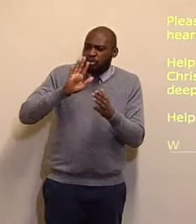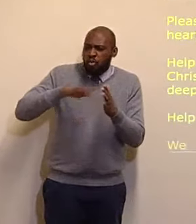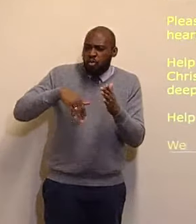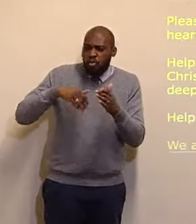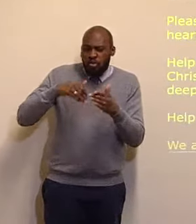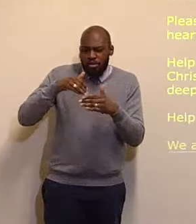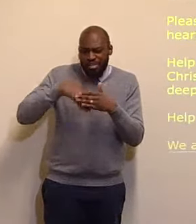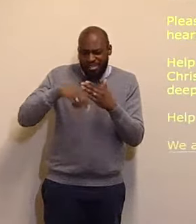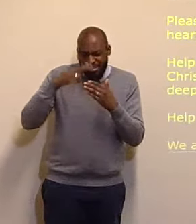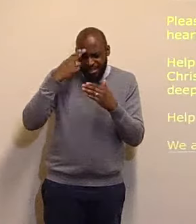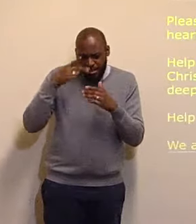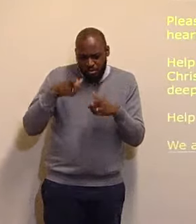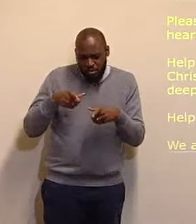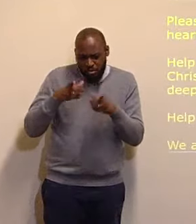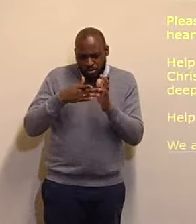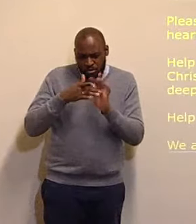Lord, and Savior, Amen.